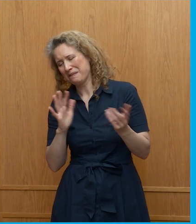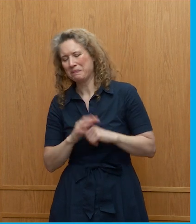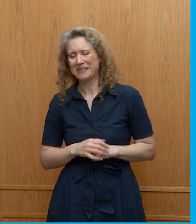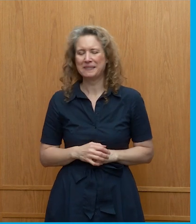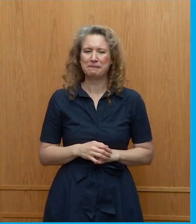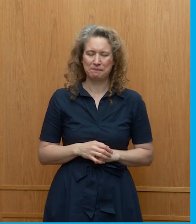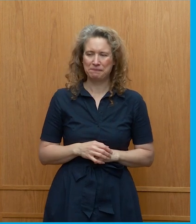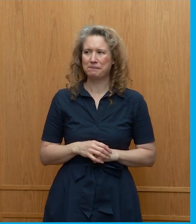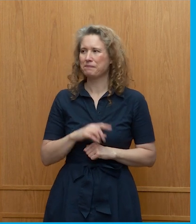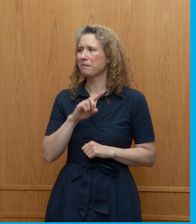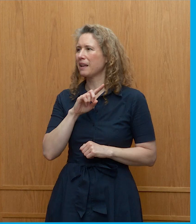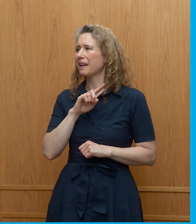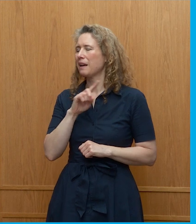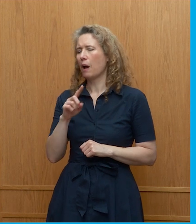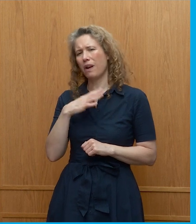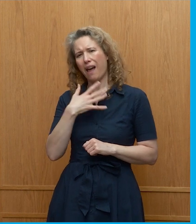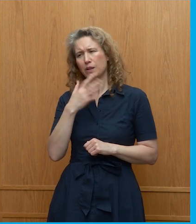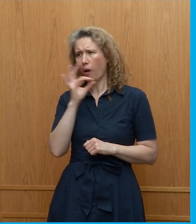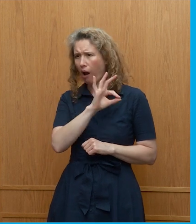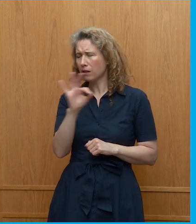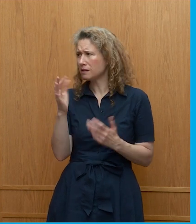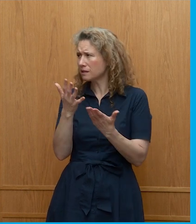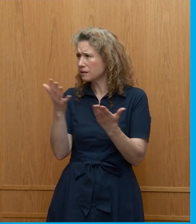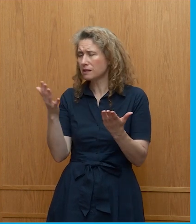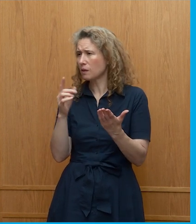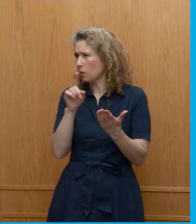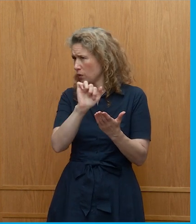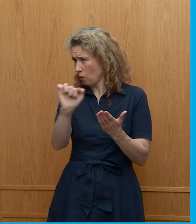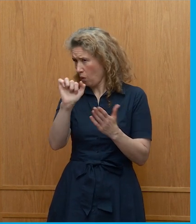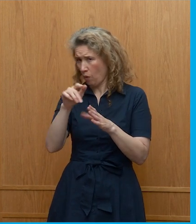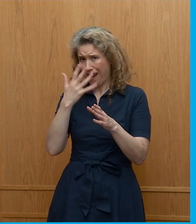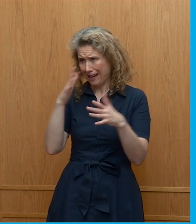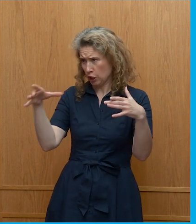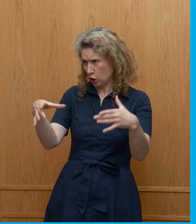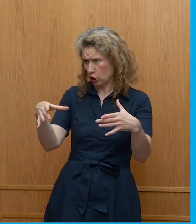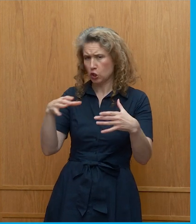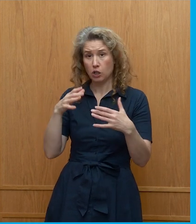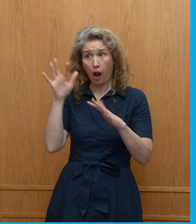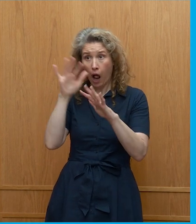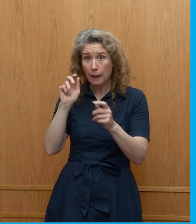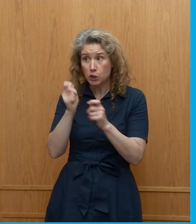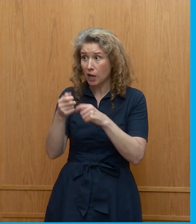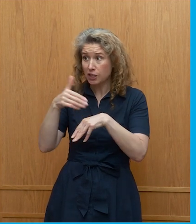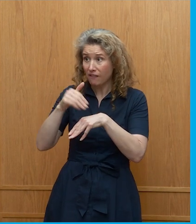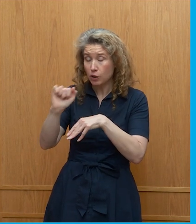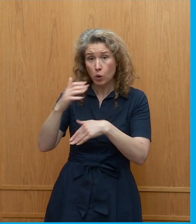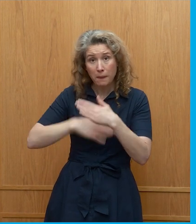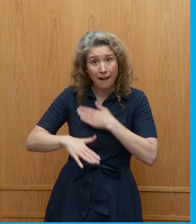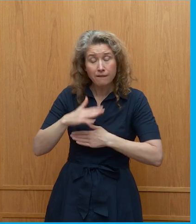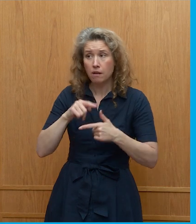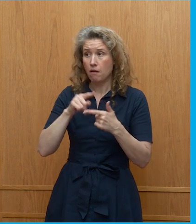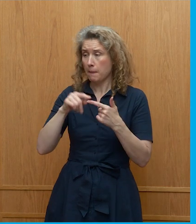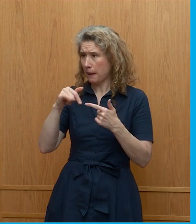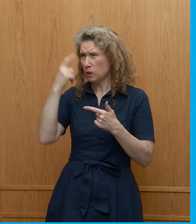the degree to which climate change has impacted your behavior or thinking about whether you want to have